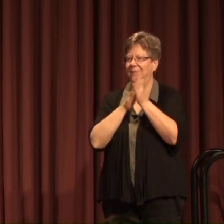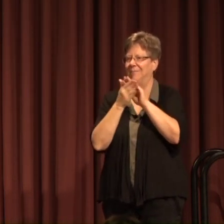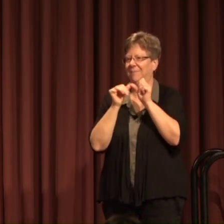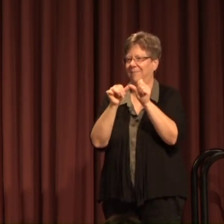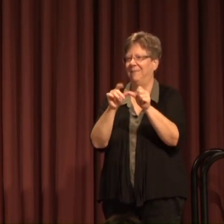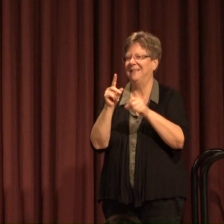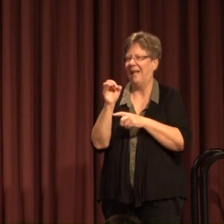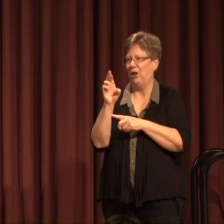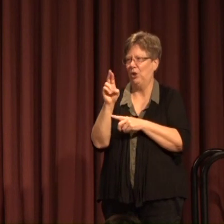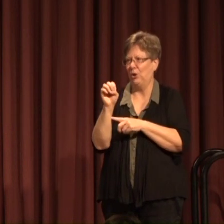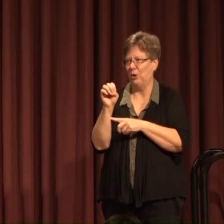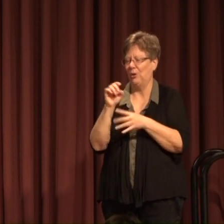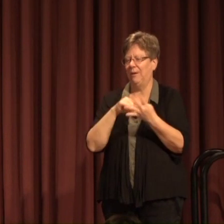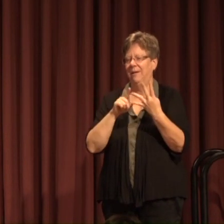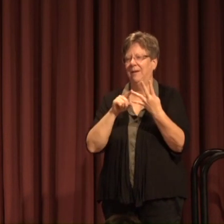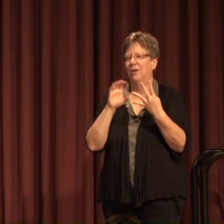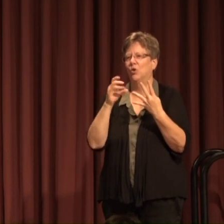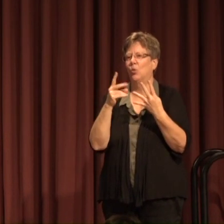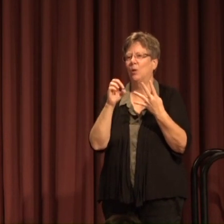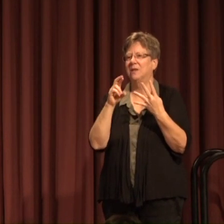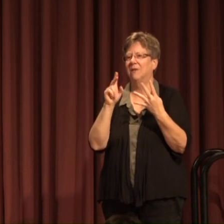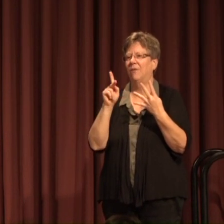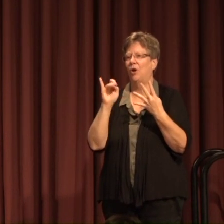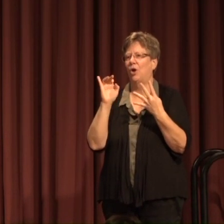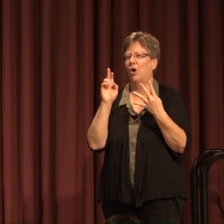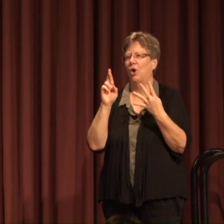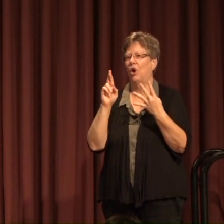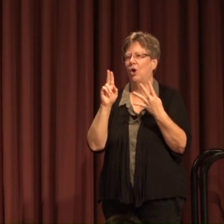Christopher Kirkpatrick